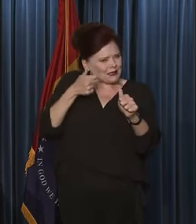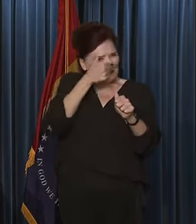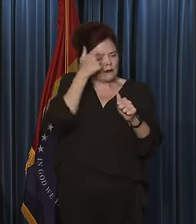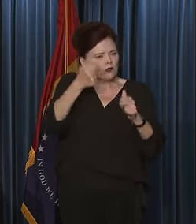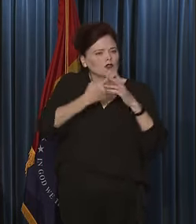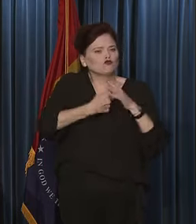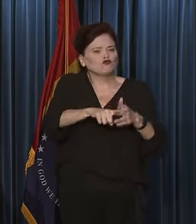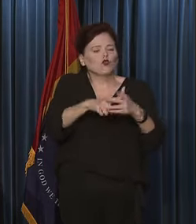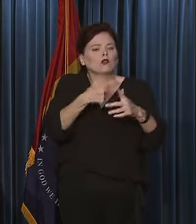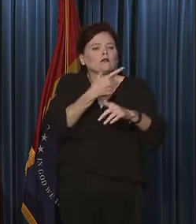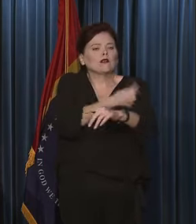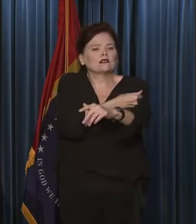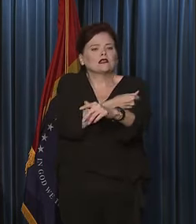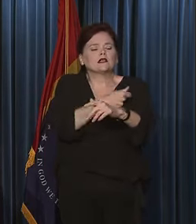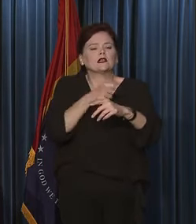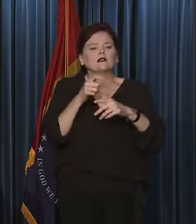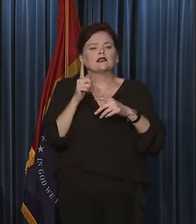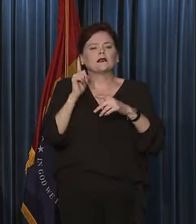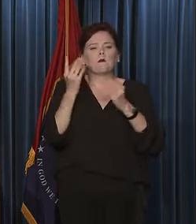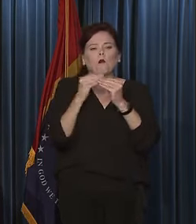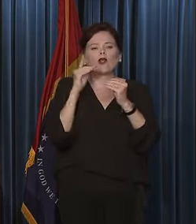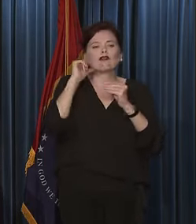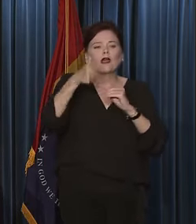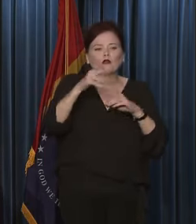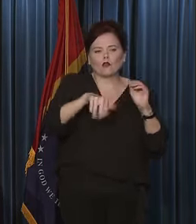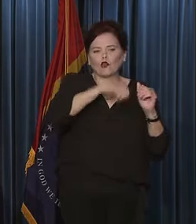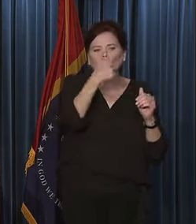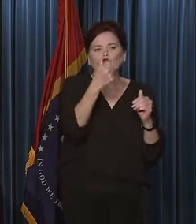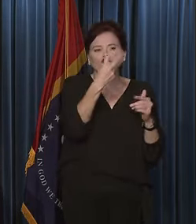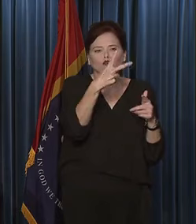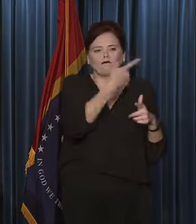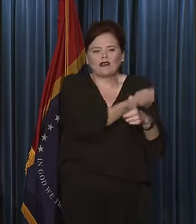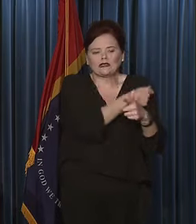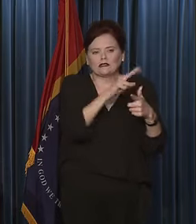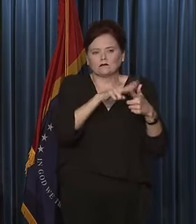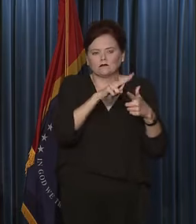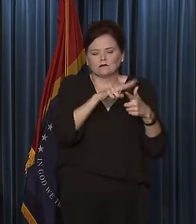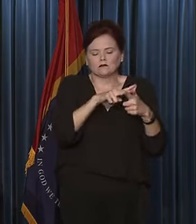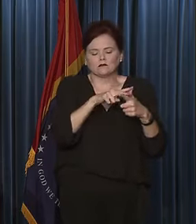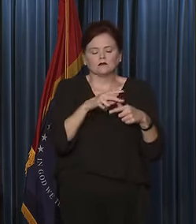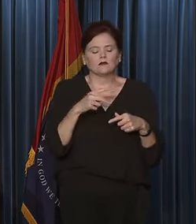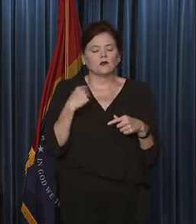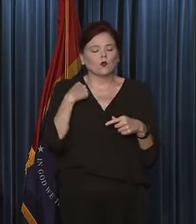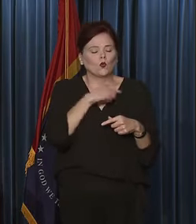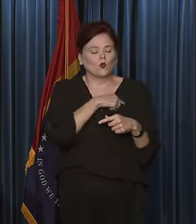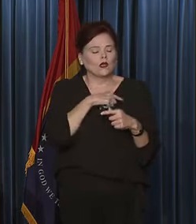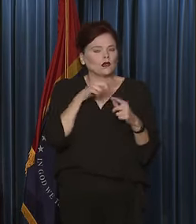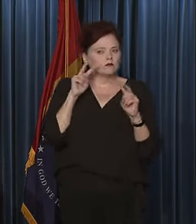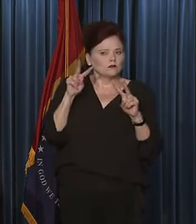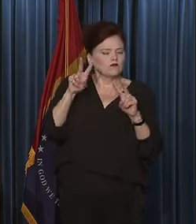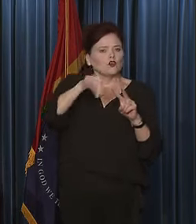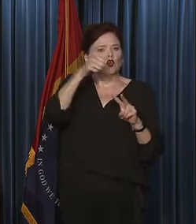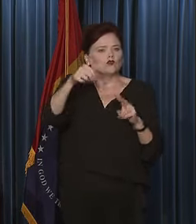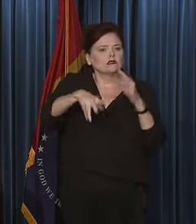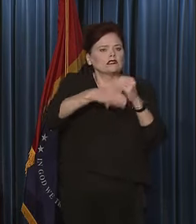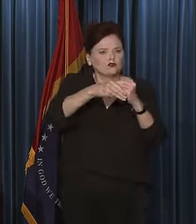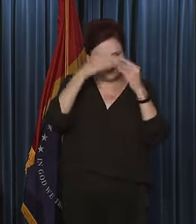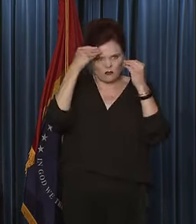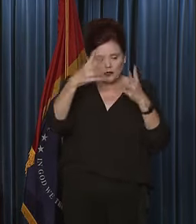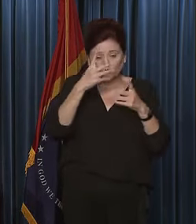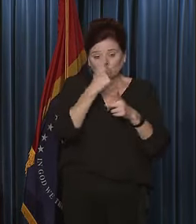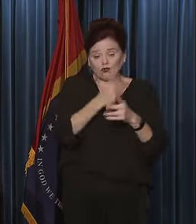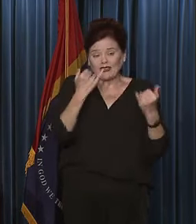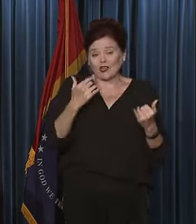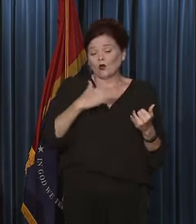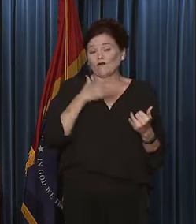started vaccinating a little bit later with Johnson & Johnson. And so we do anticipate some additional information on that. Right now, though, feel